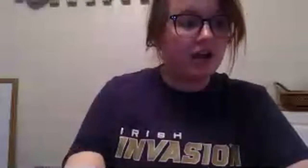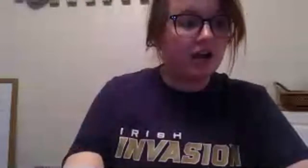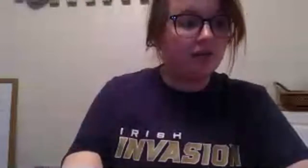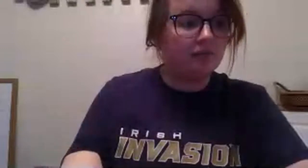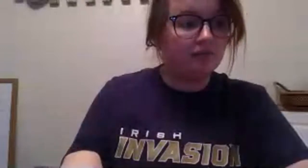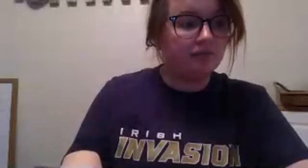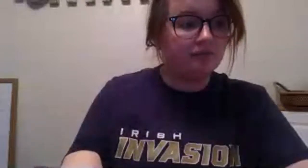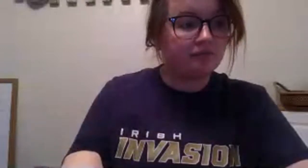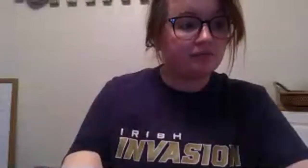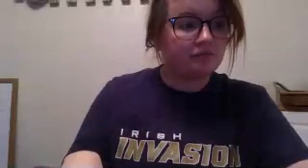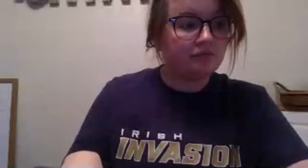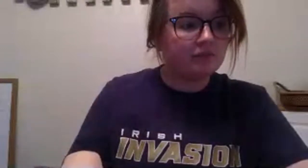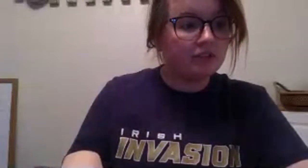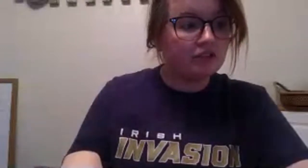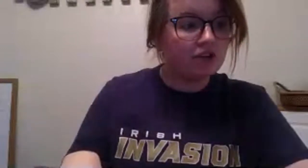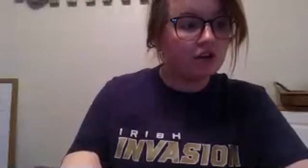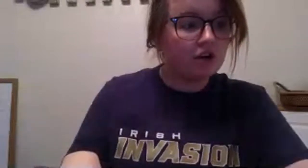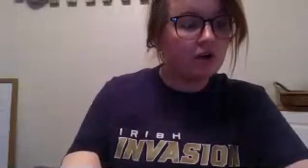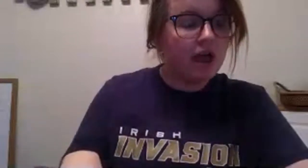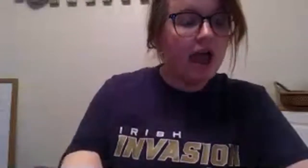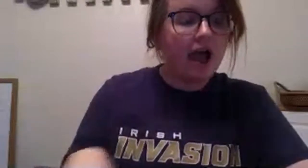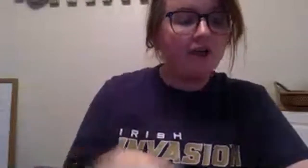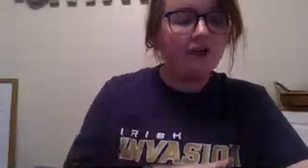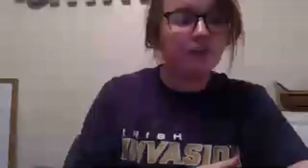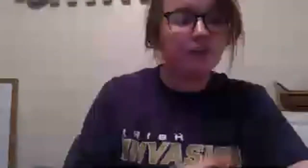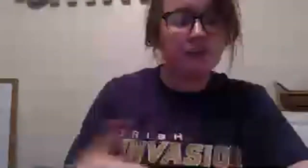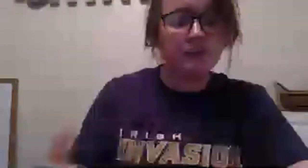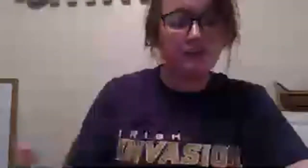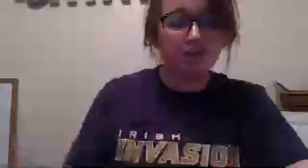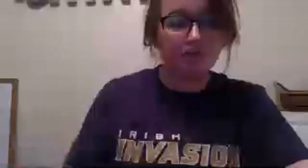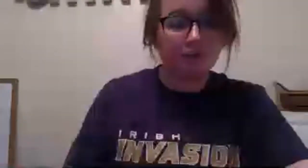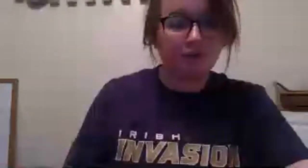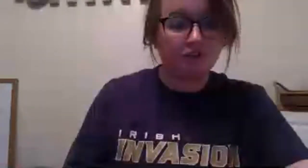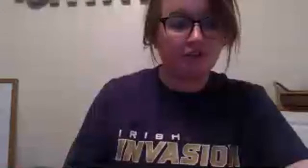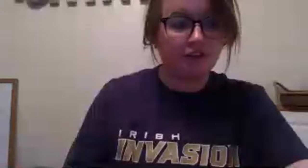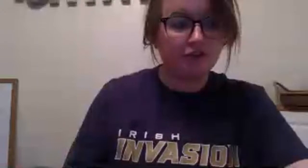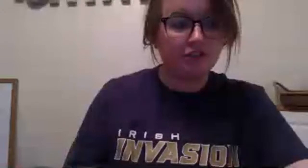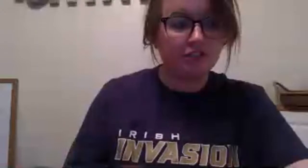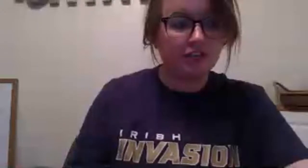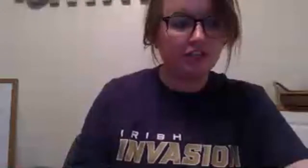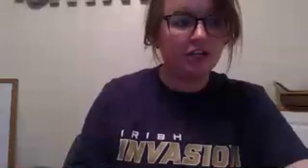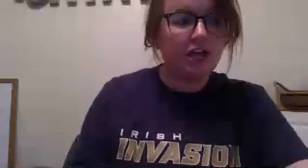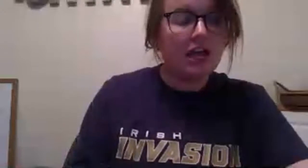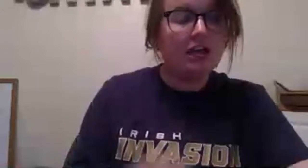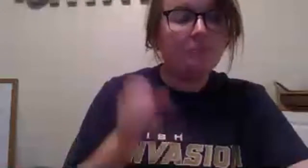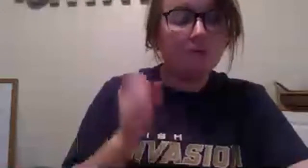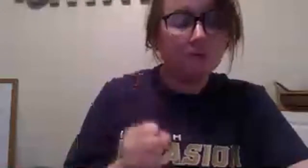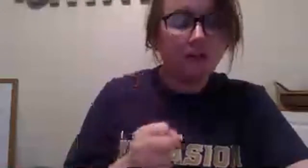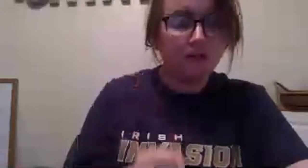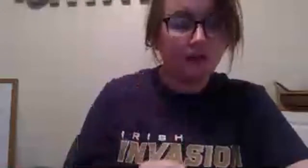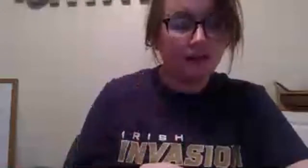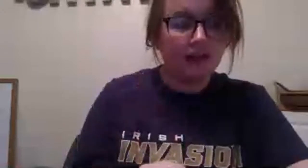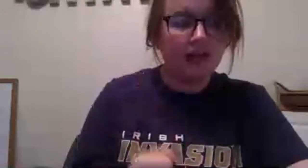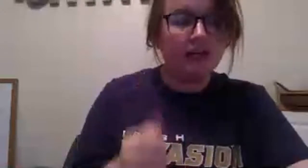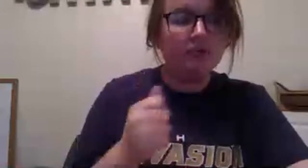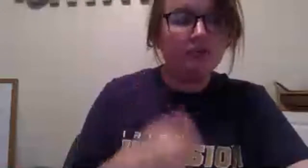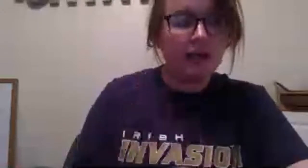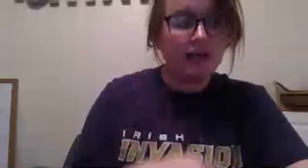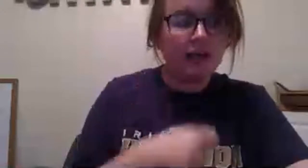so halfway through his next session with rachel father george's session he pulls out the relic and he applied it against